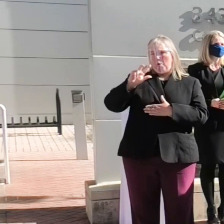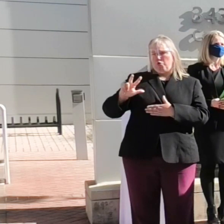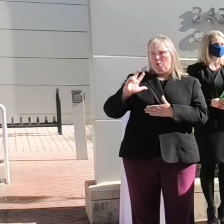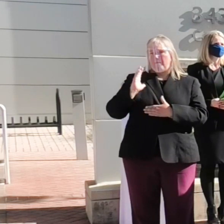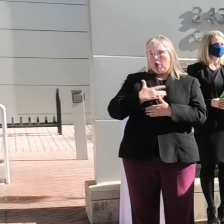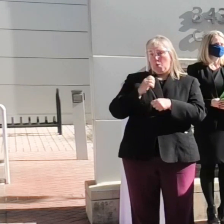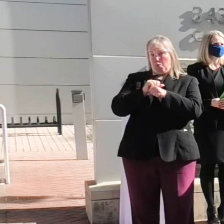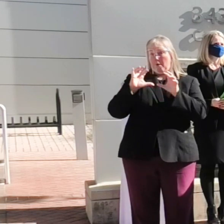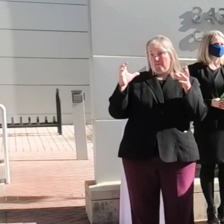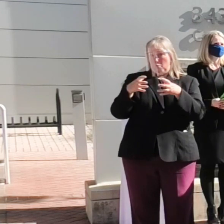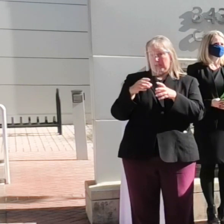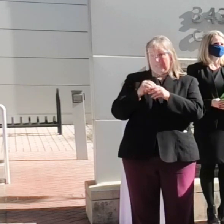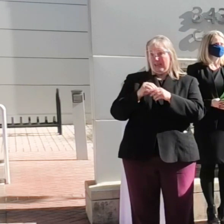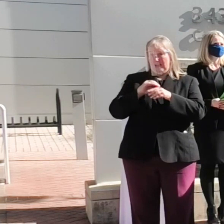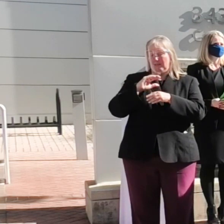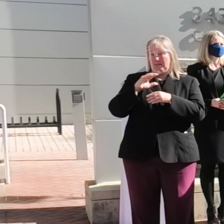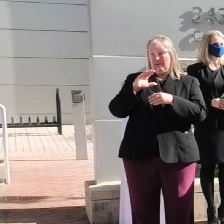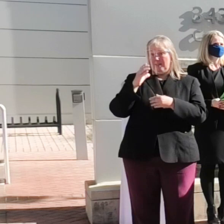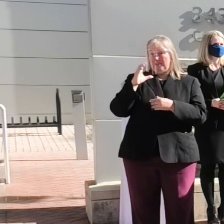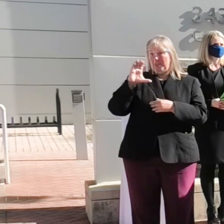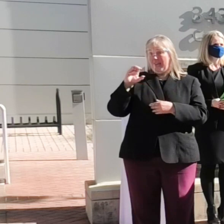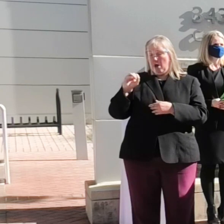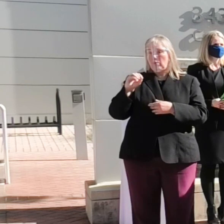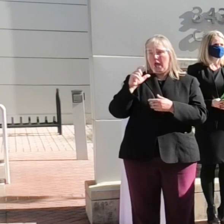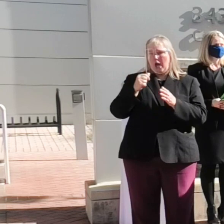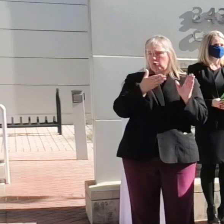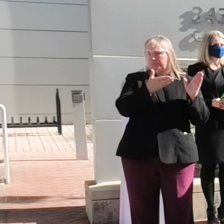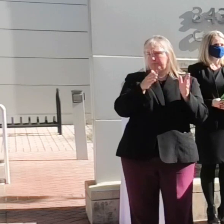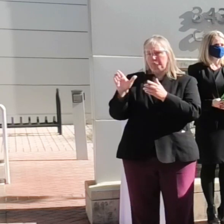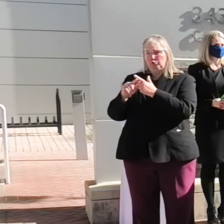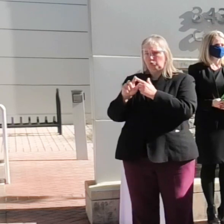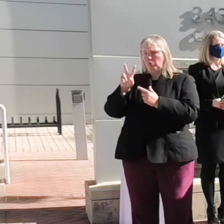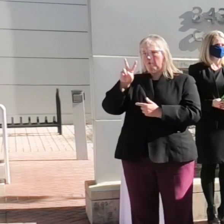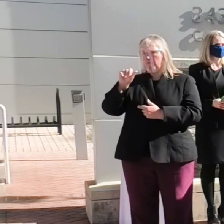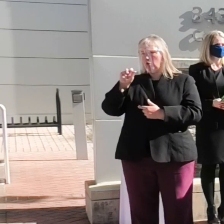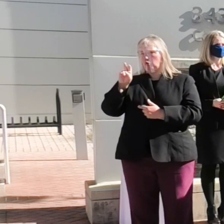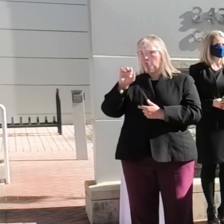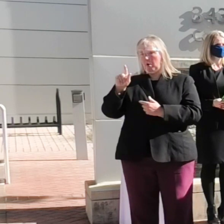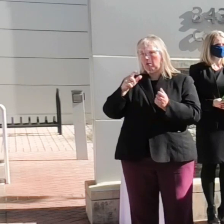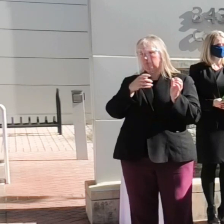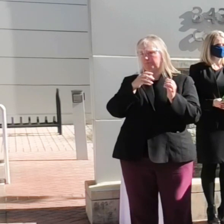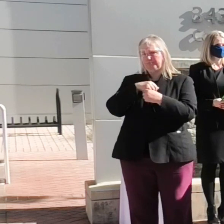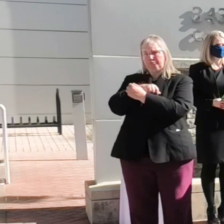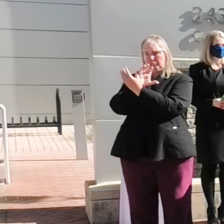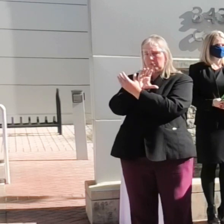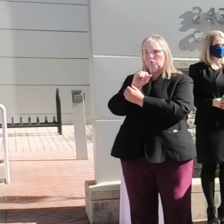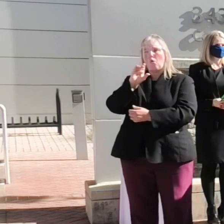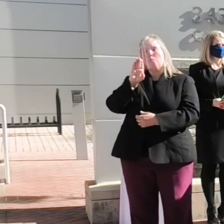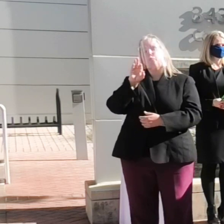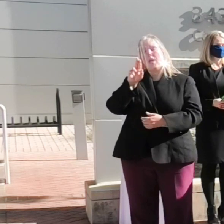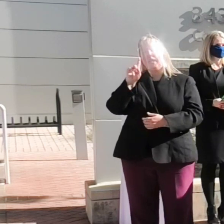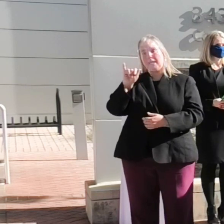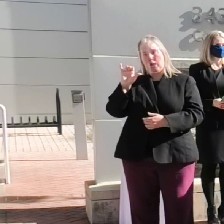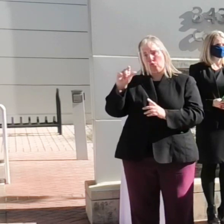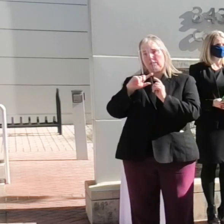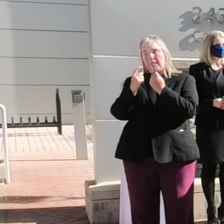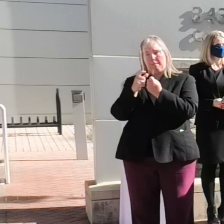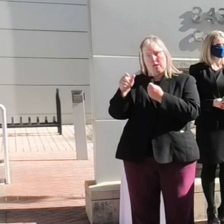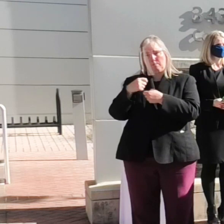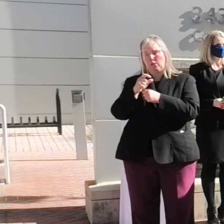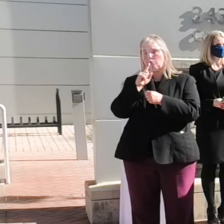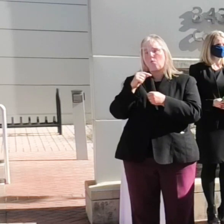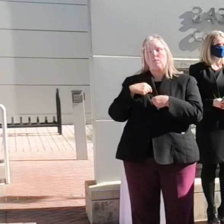workforce in the county actually had to go virtually. So Brandi and her team had to ensure that we were delivering